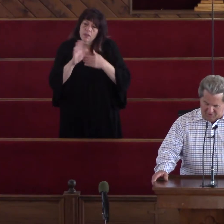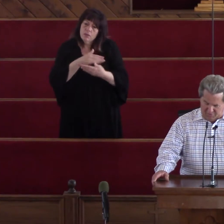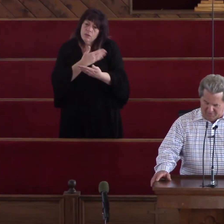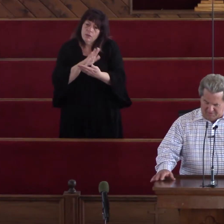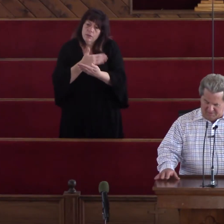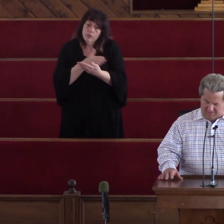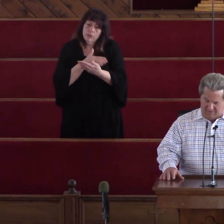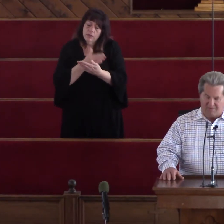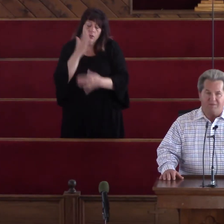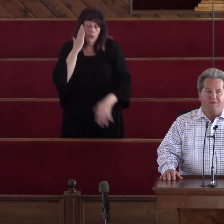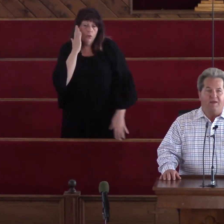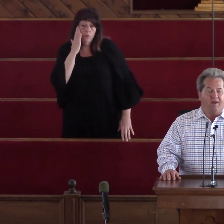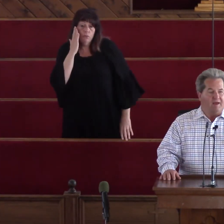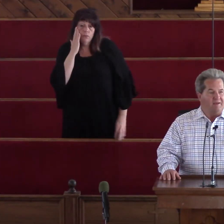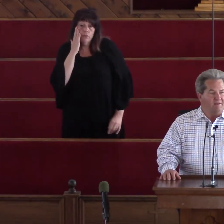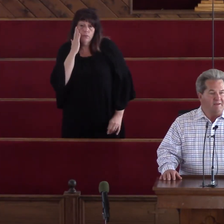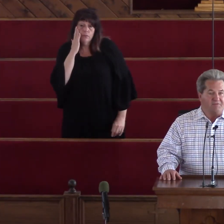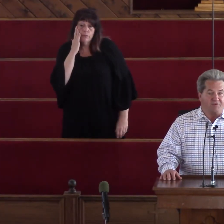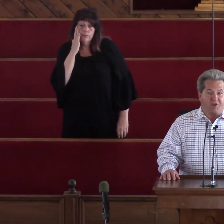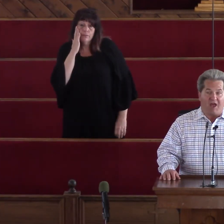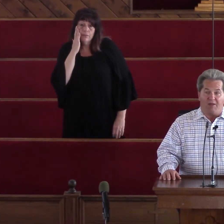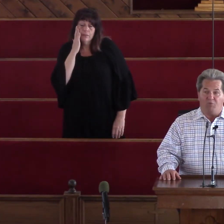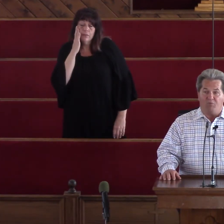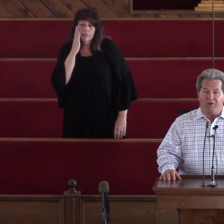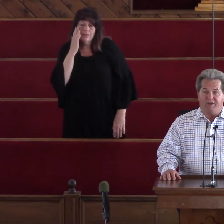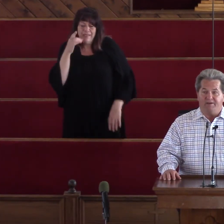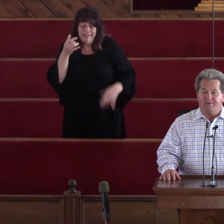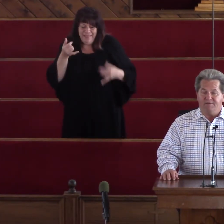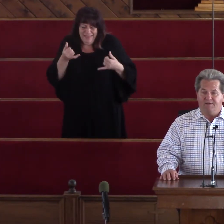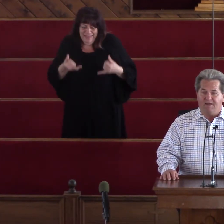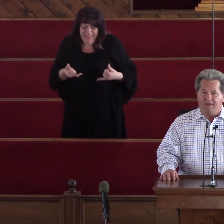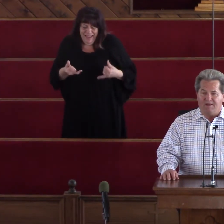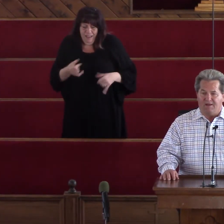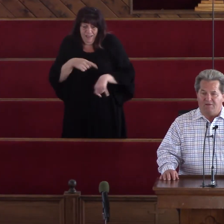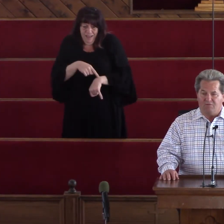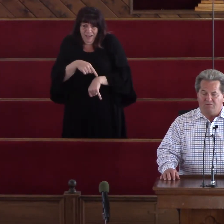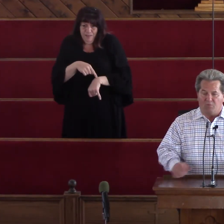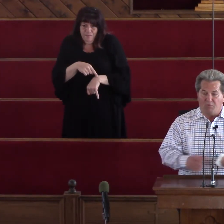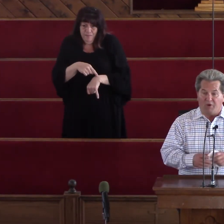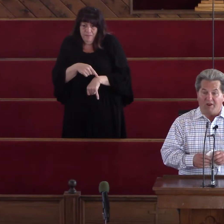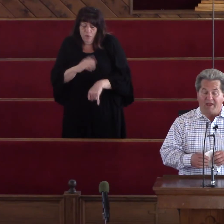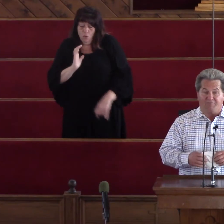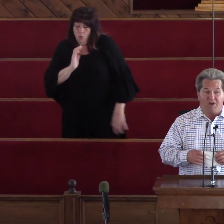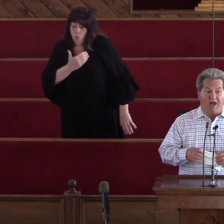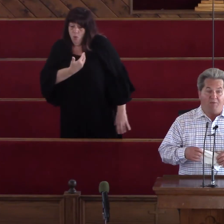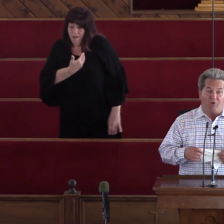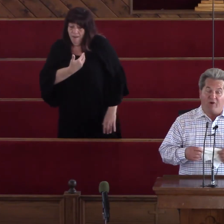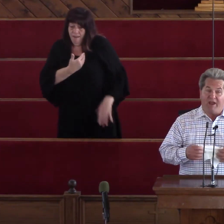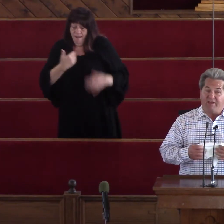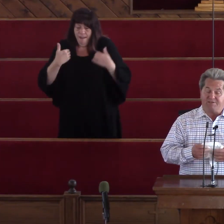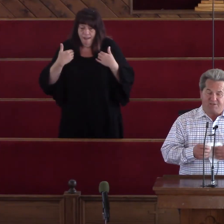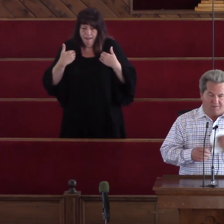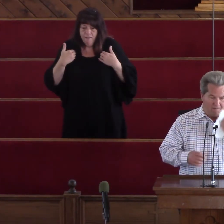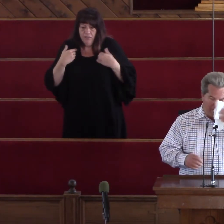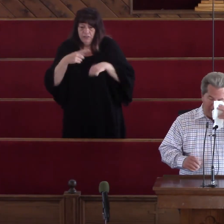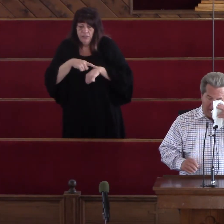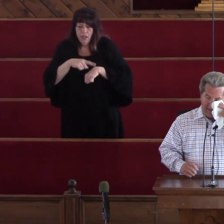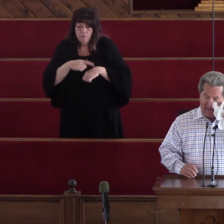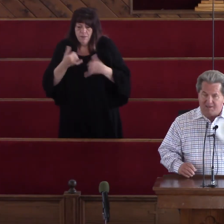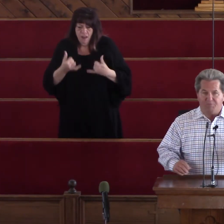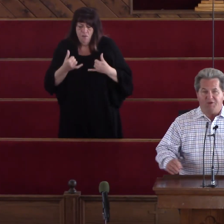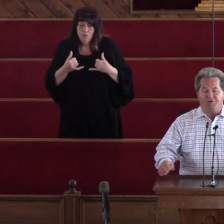You know, at this time when we ought to have time on our hands,